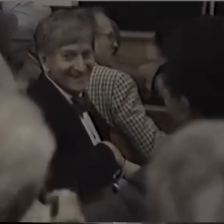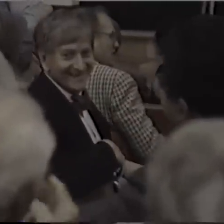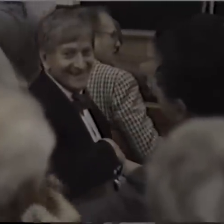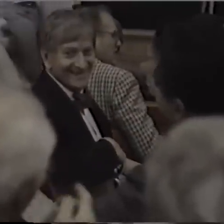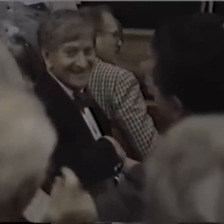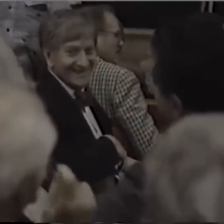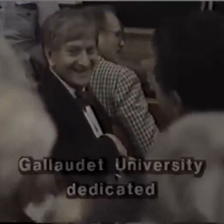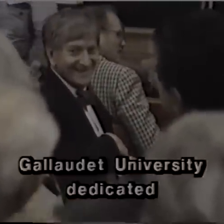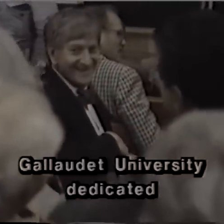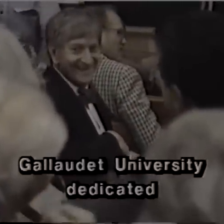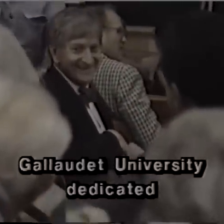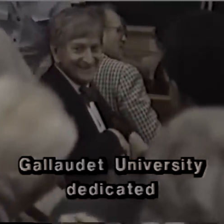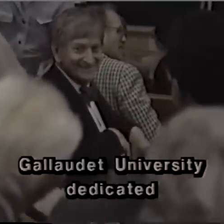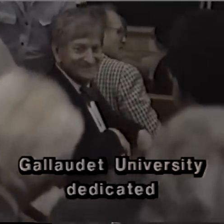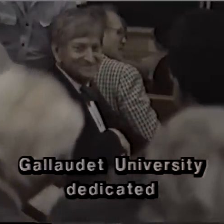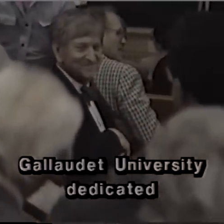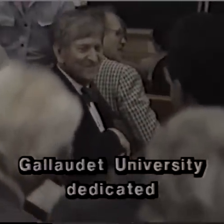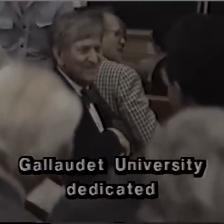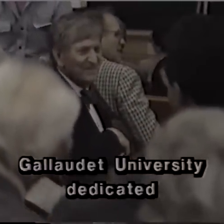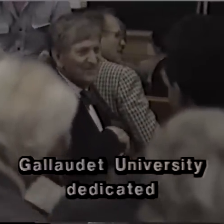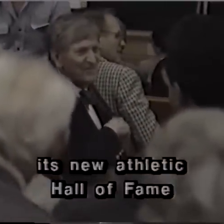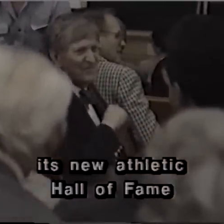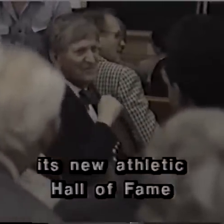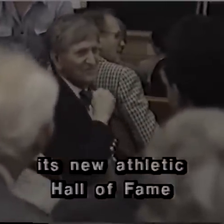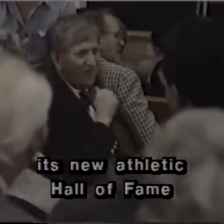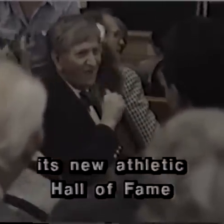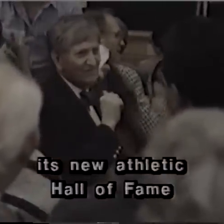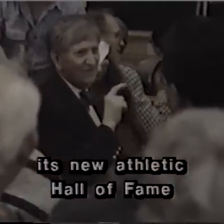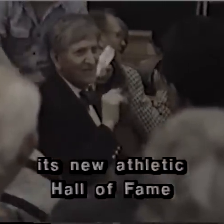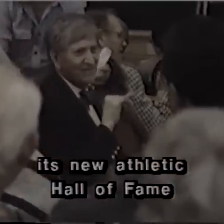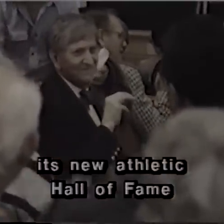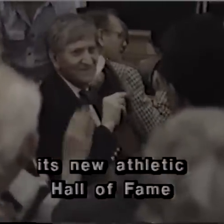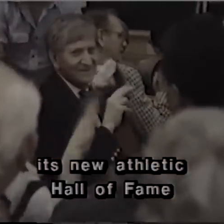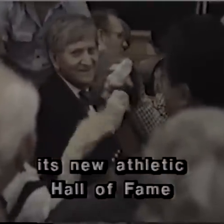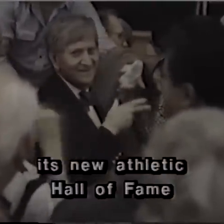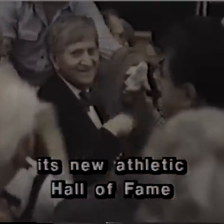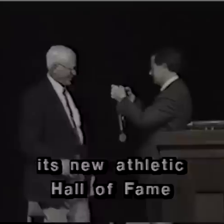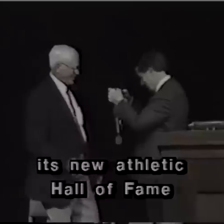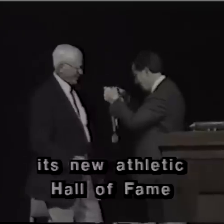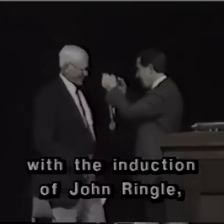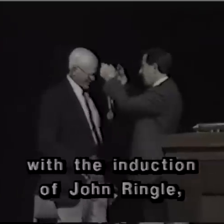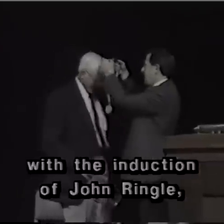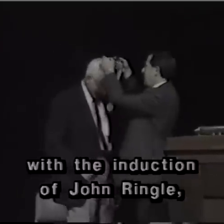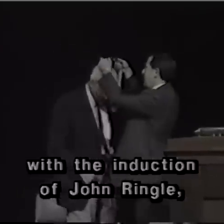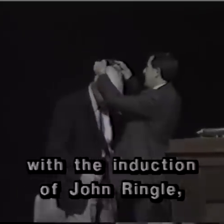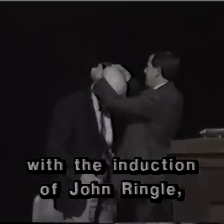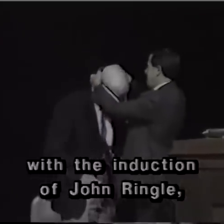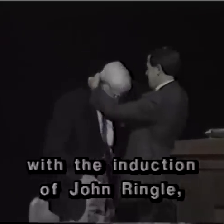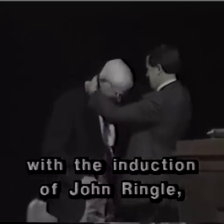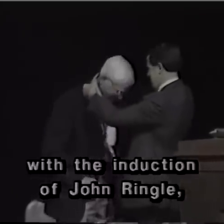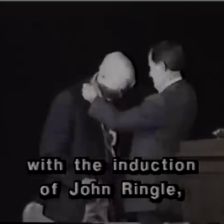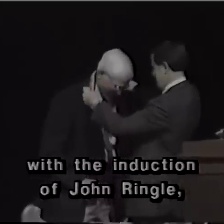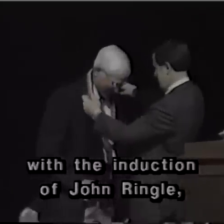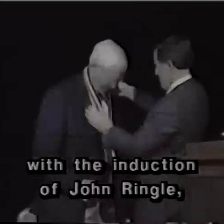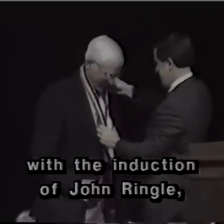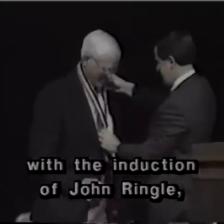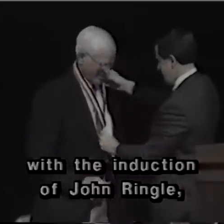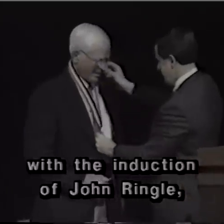Gallaudet University dedicated its new Athletic Hall of Fame with the induction of John Ringel,